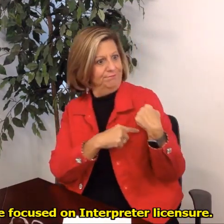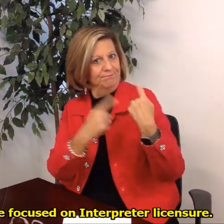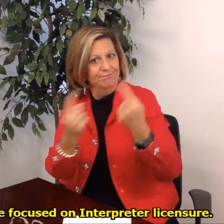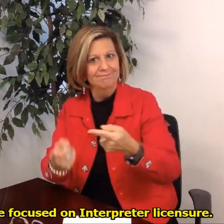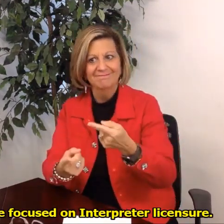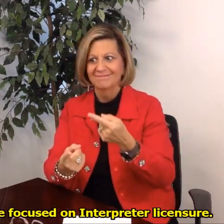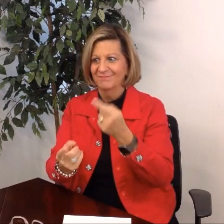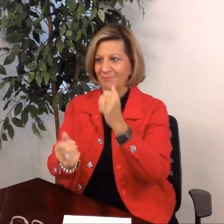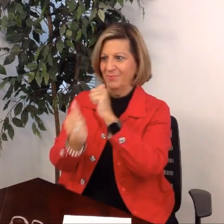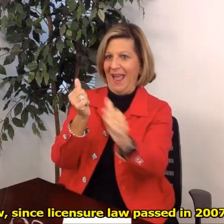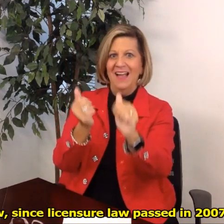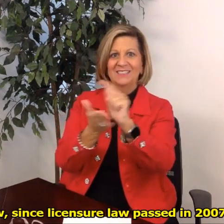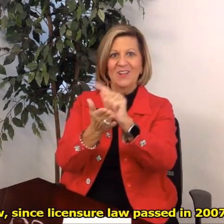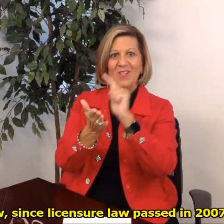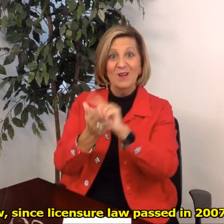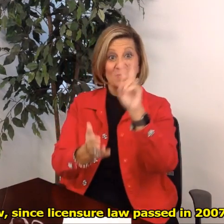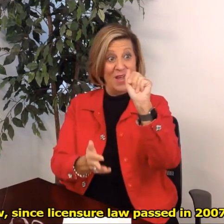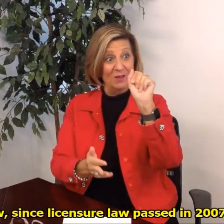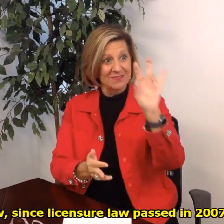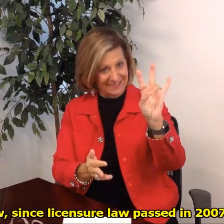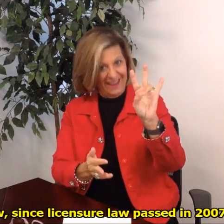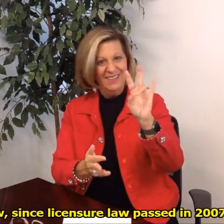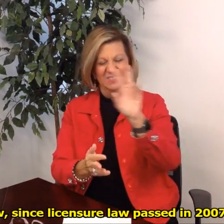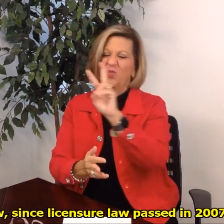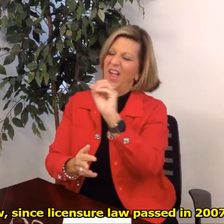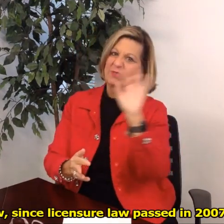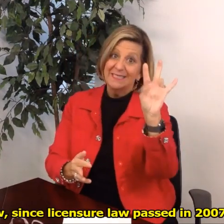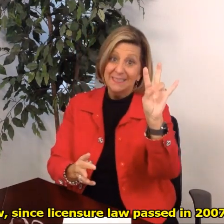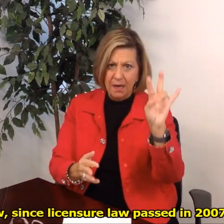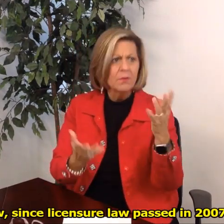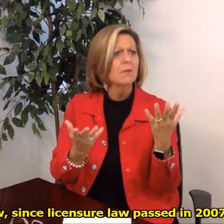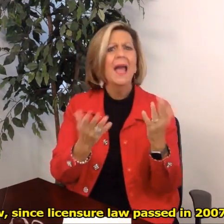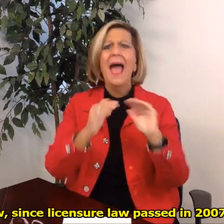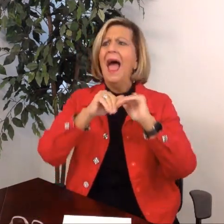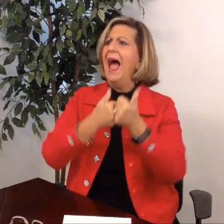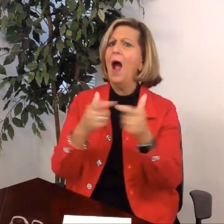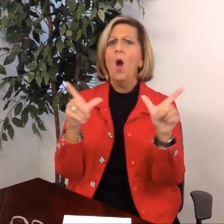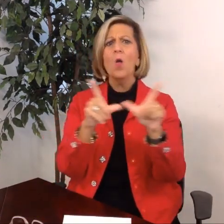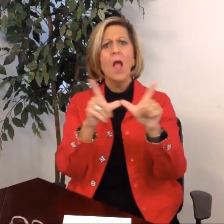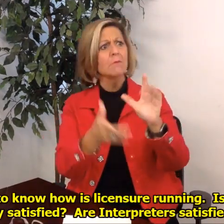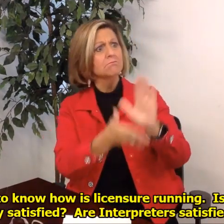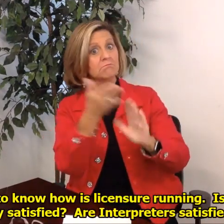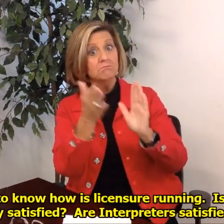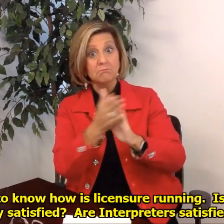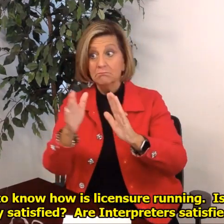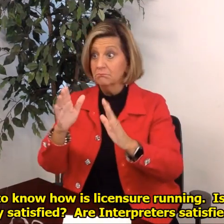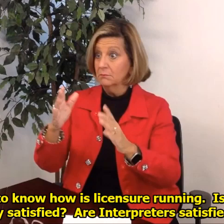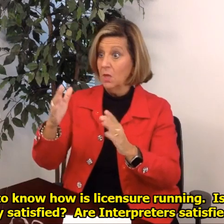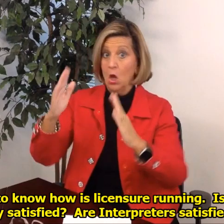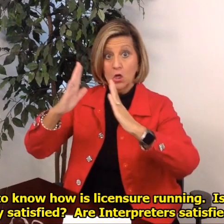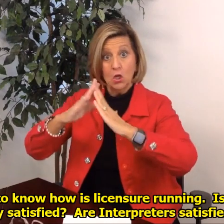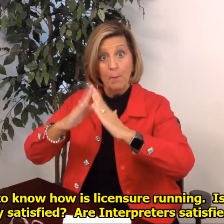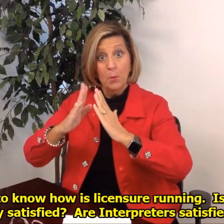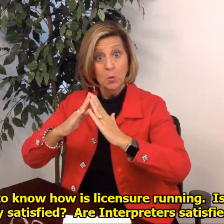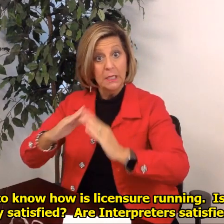licensure you know since licensure law passed in 2007 we wanted to know how is licensure running